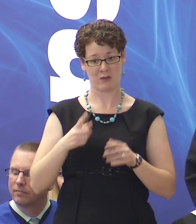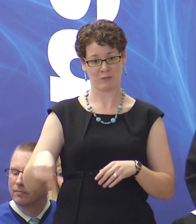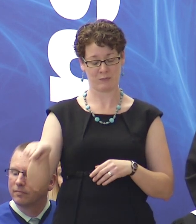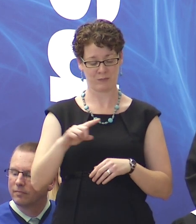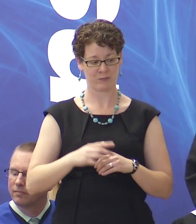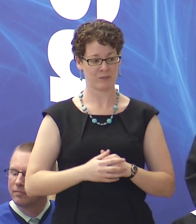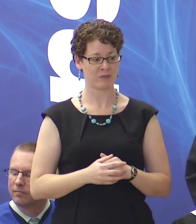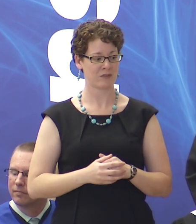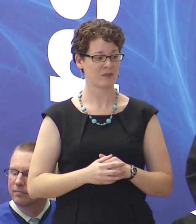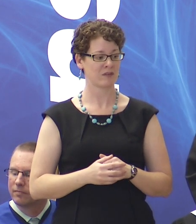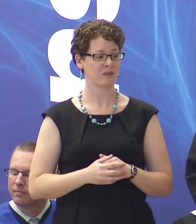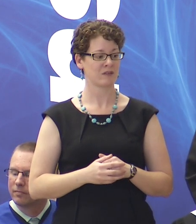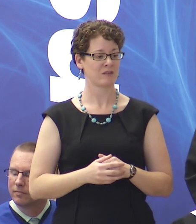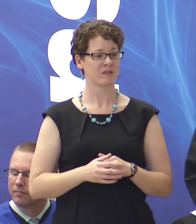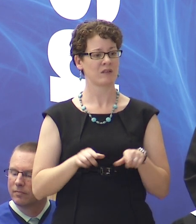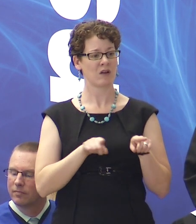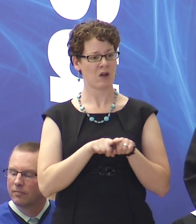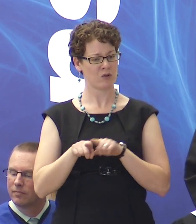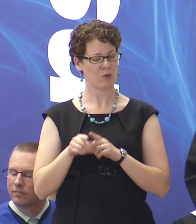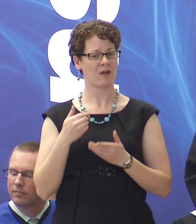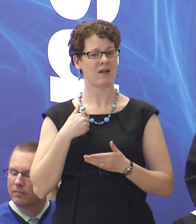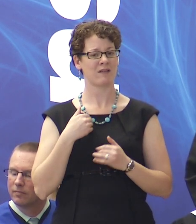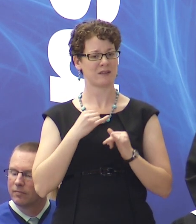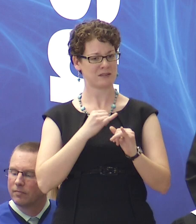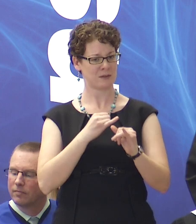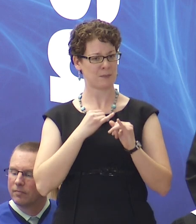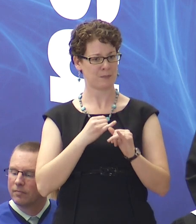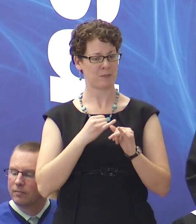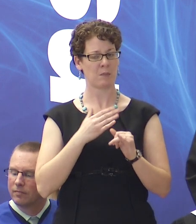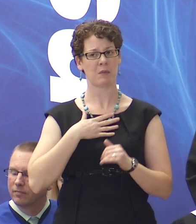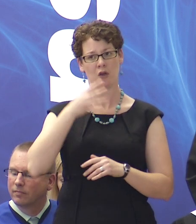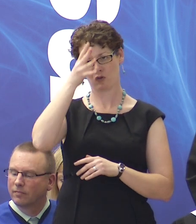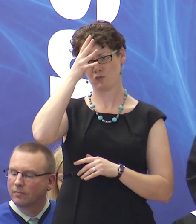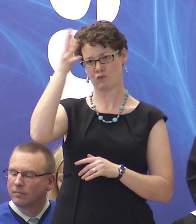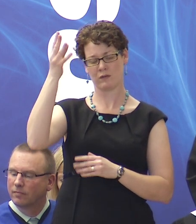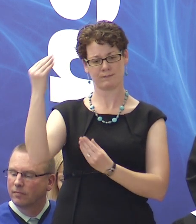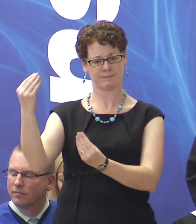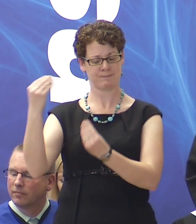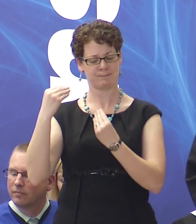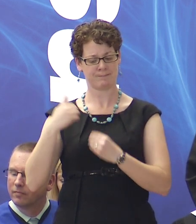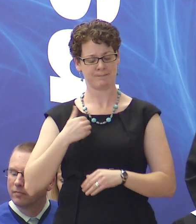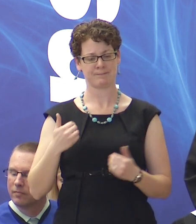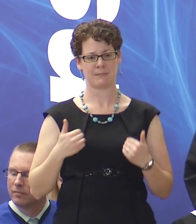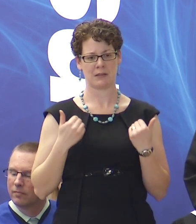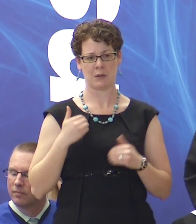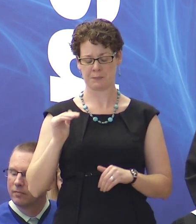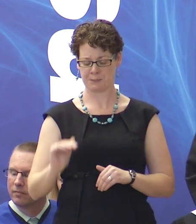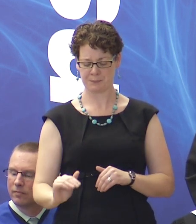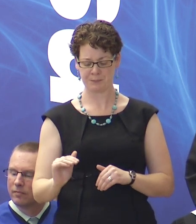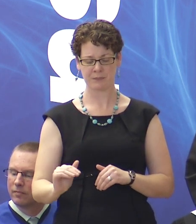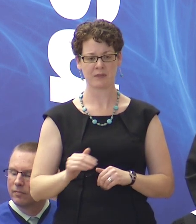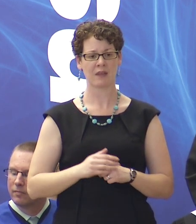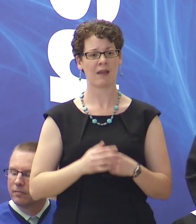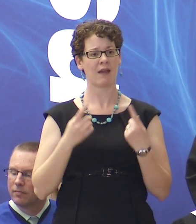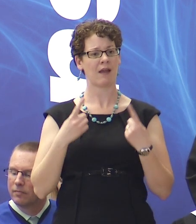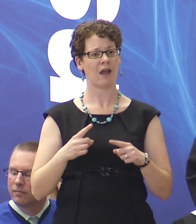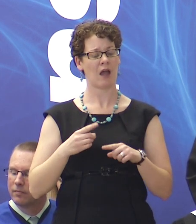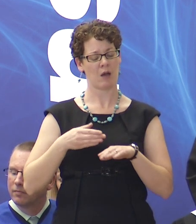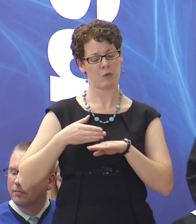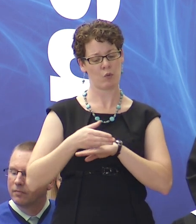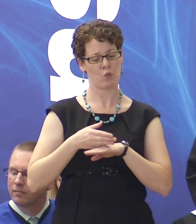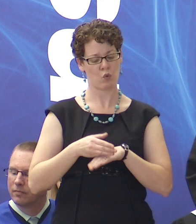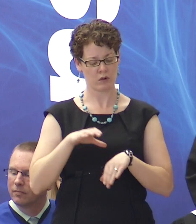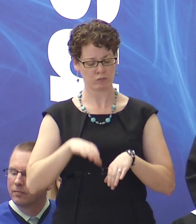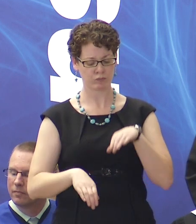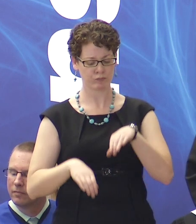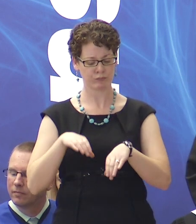I think we also share something in common that was instilled in me by my grandfather when I was just a little boy. I was helping stack up the winter supply of